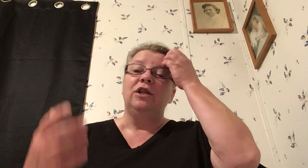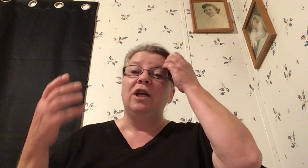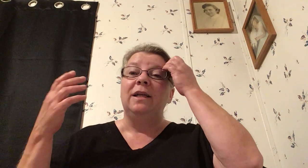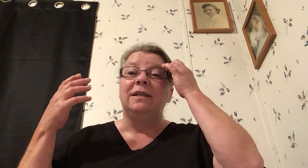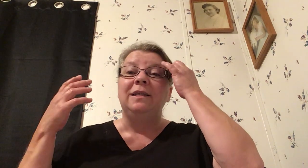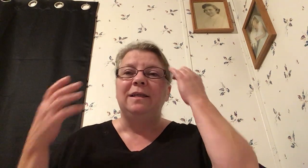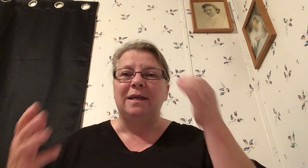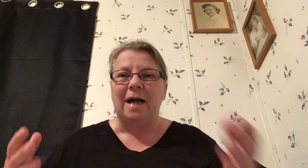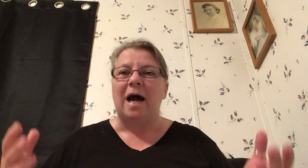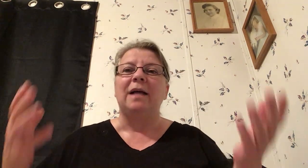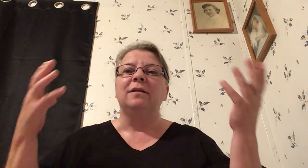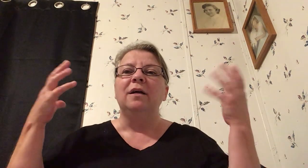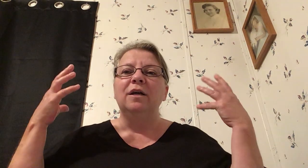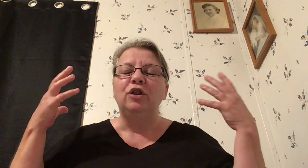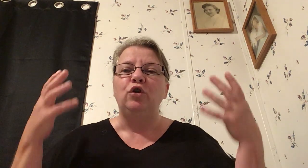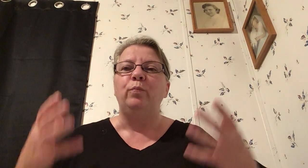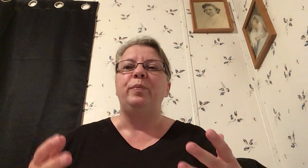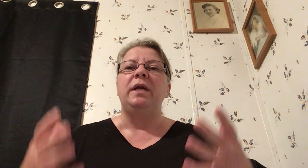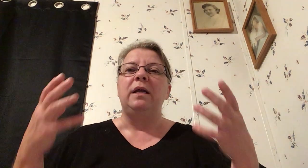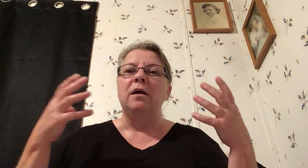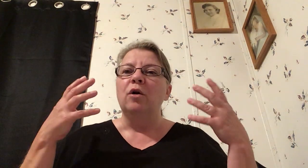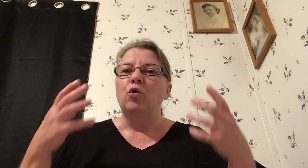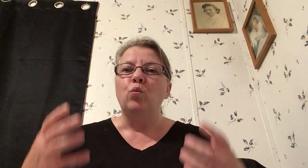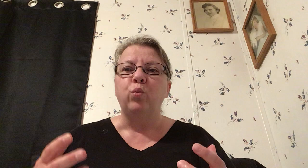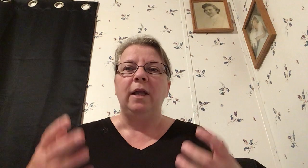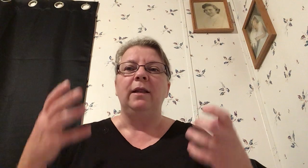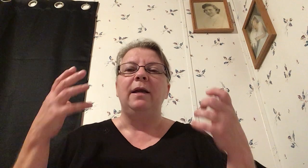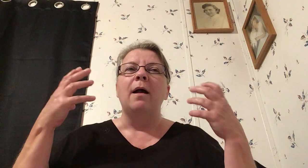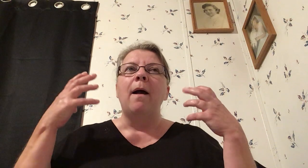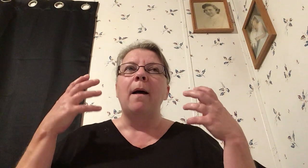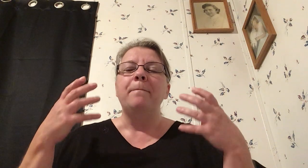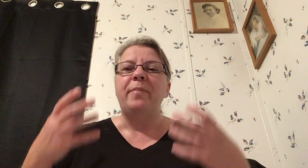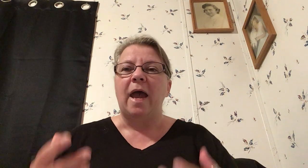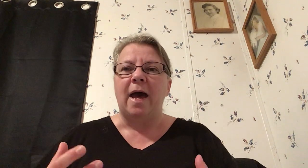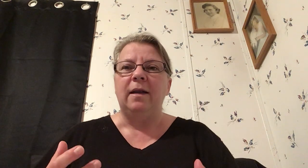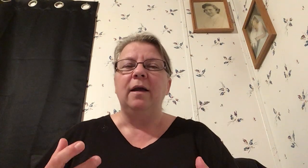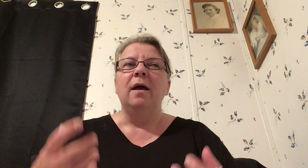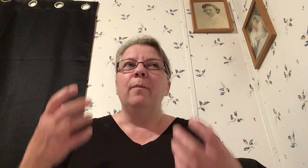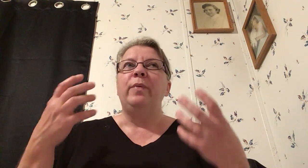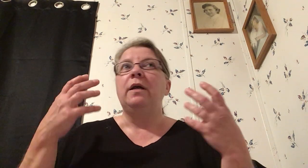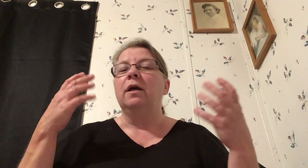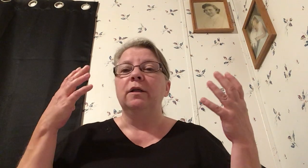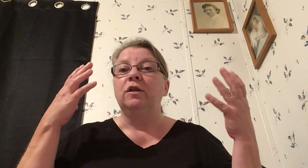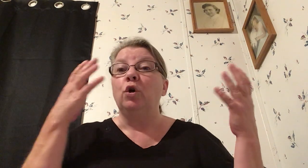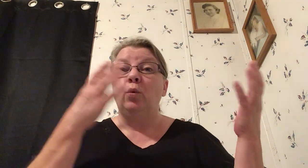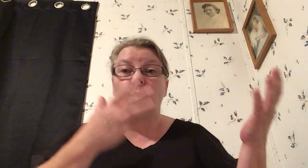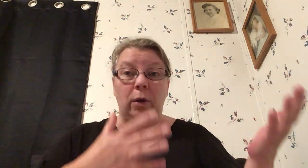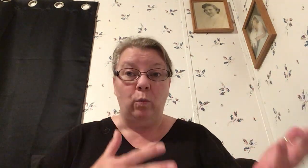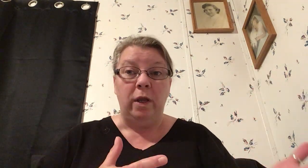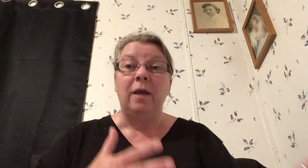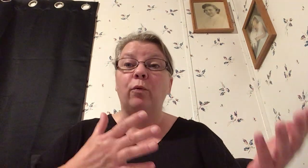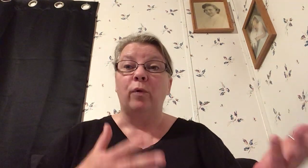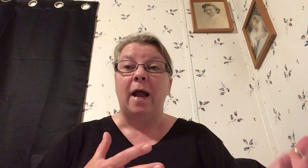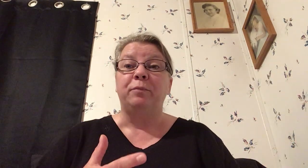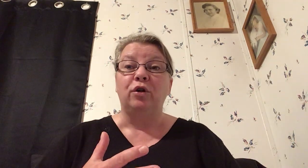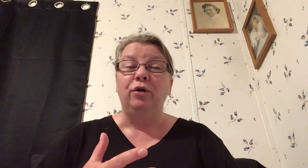it's got to be really bad because when we get raptured